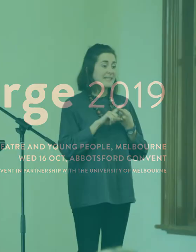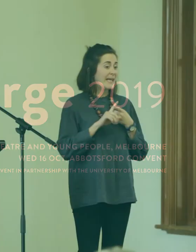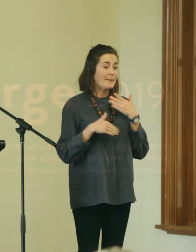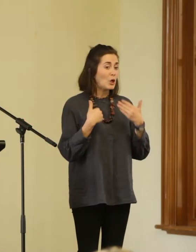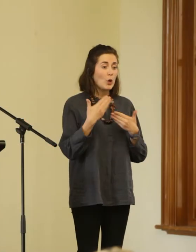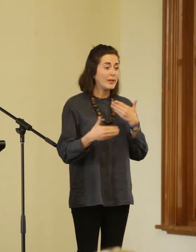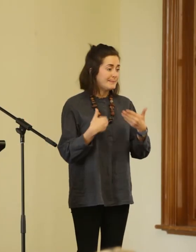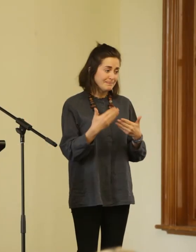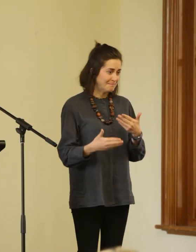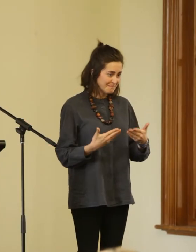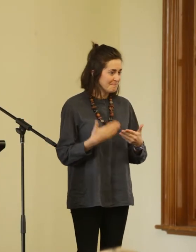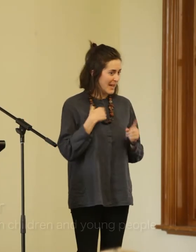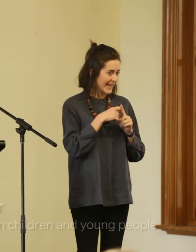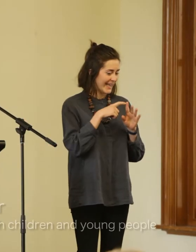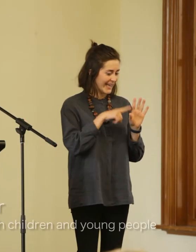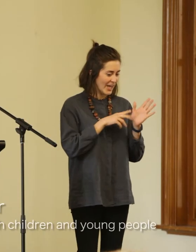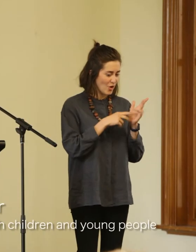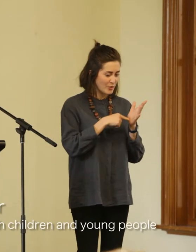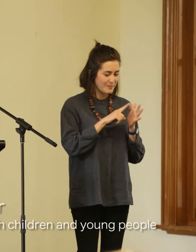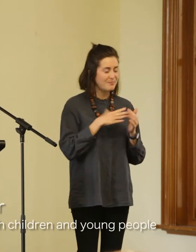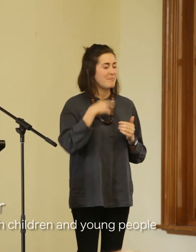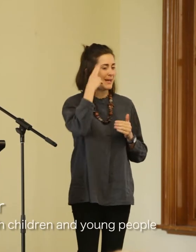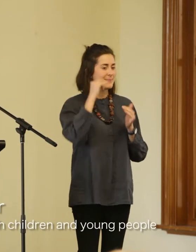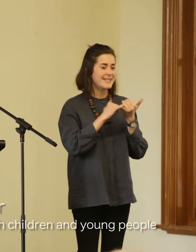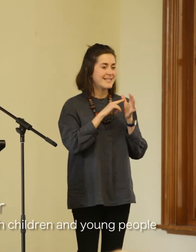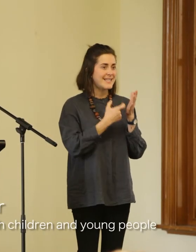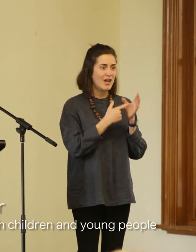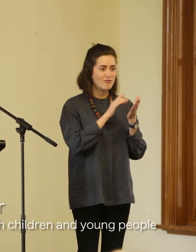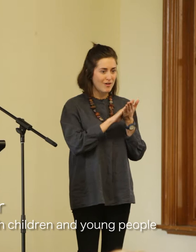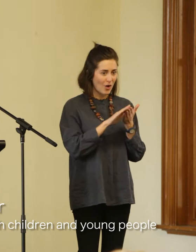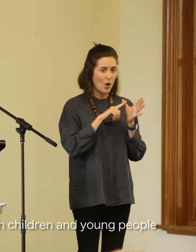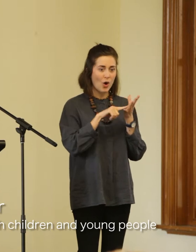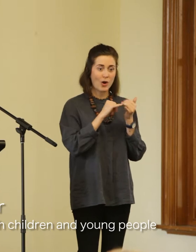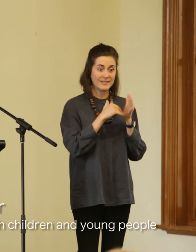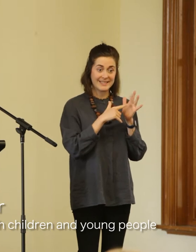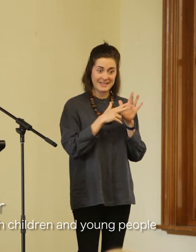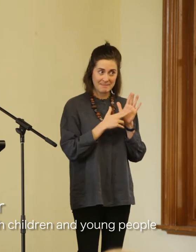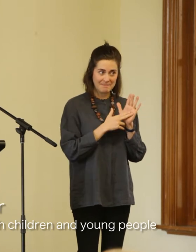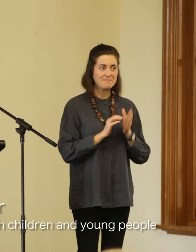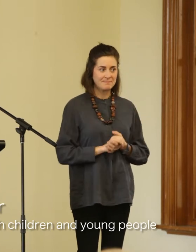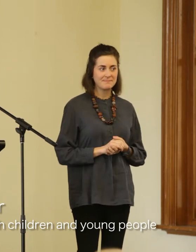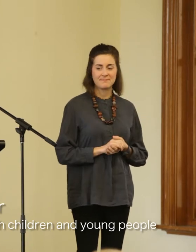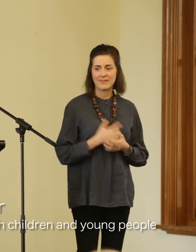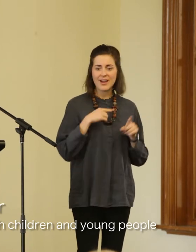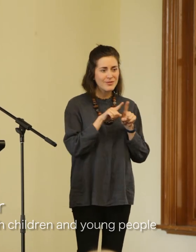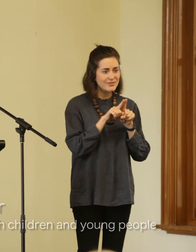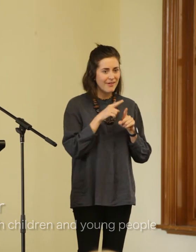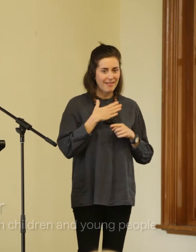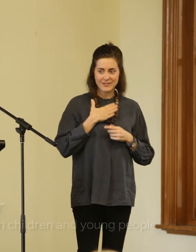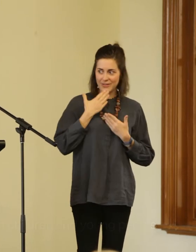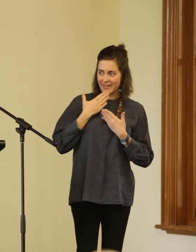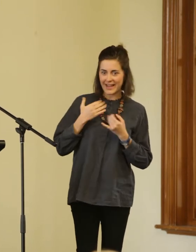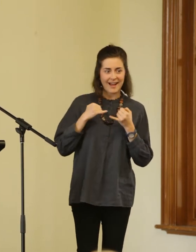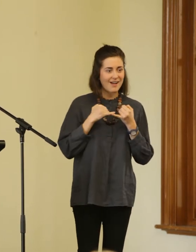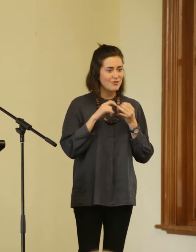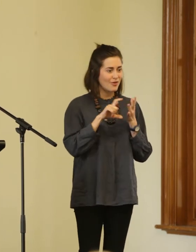My name is Sarah Austin and I would also like to thank Uncle